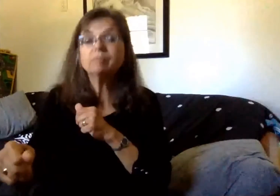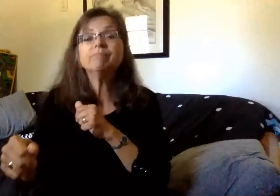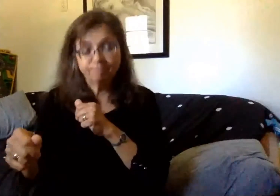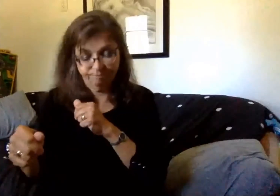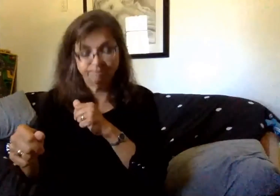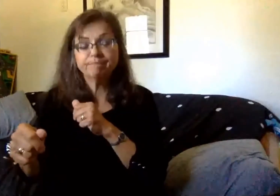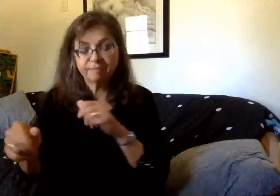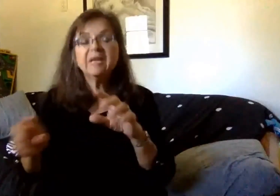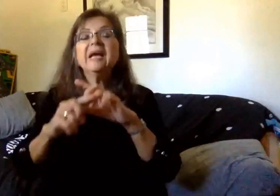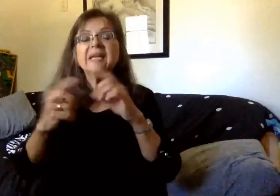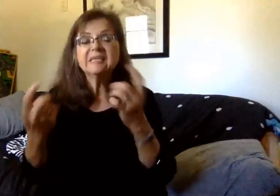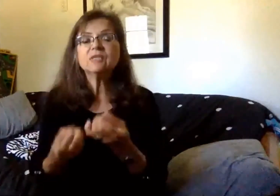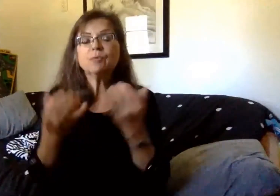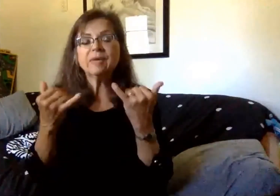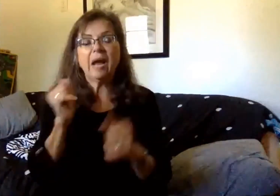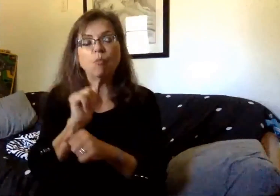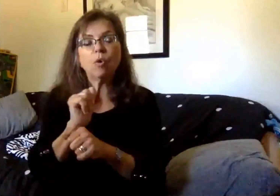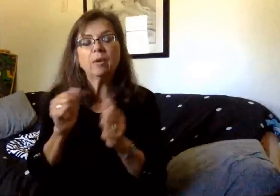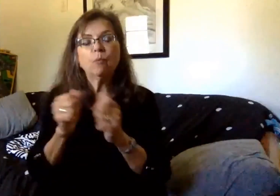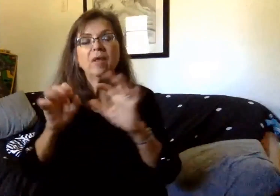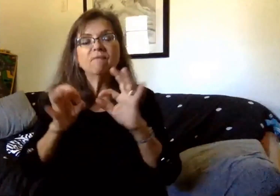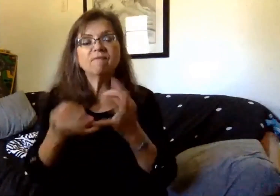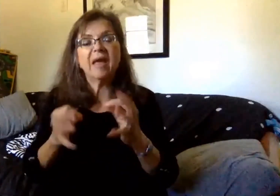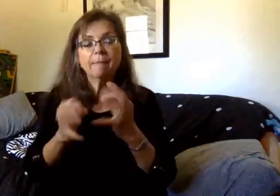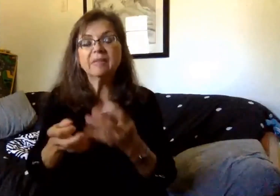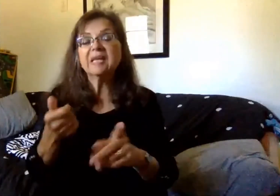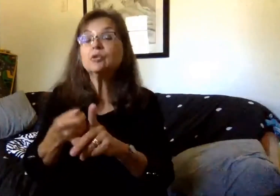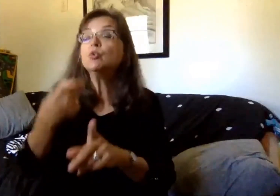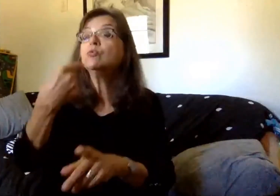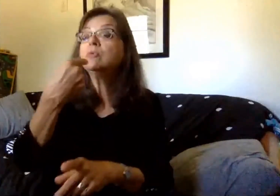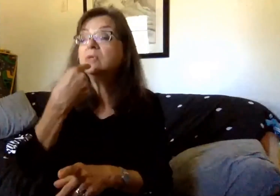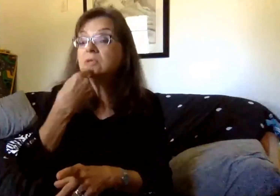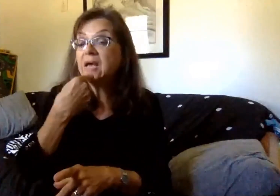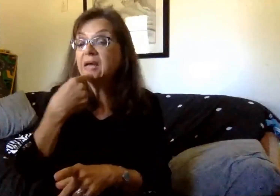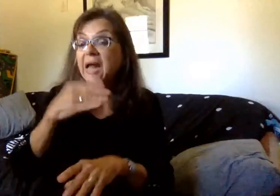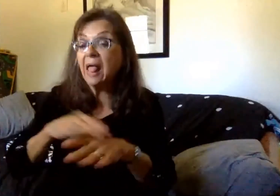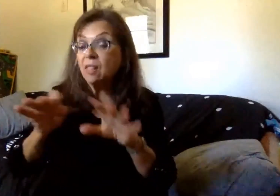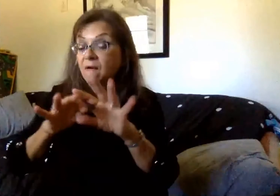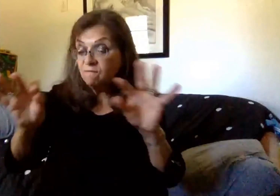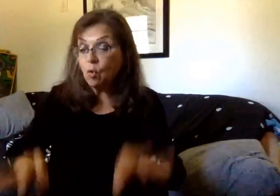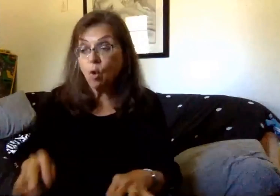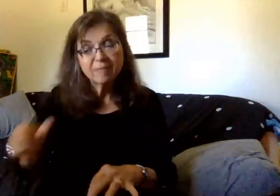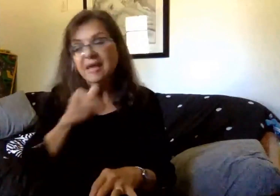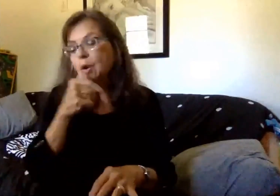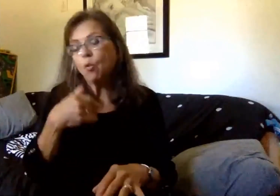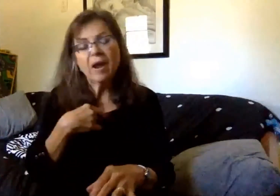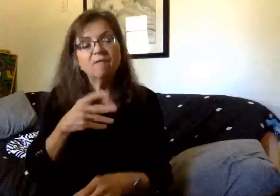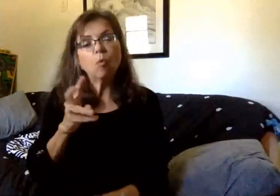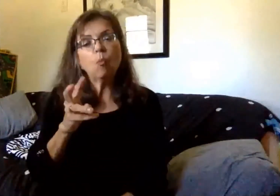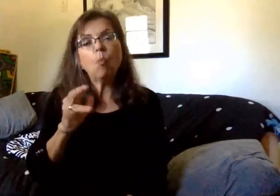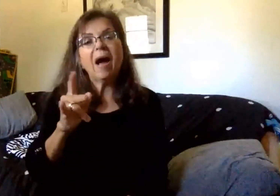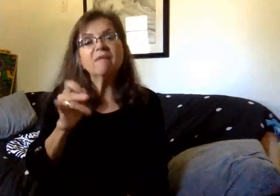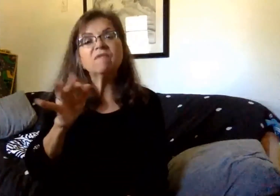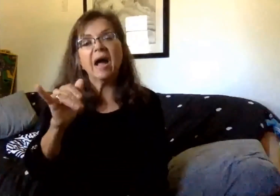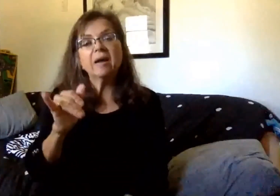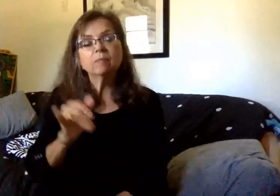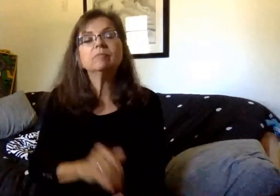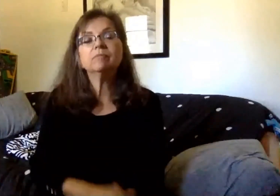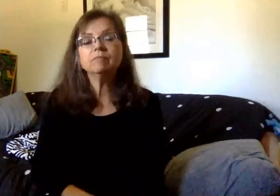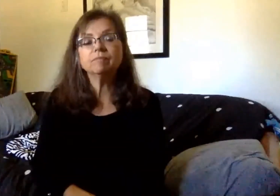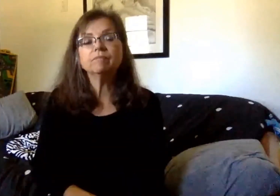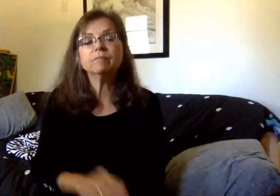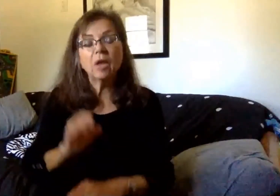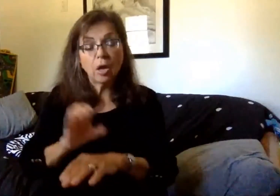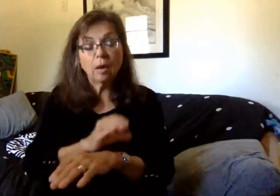currently working with families and indicated on the enrollment intent form that they do not have Wi-Fi in their homes. The computer